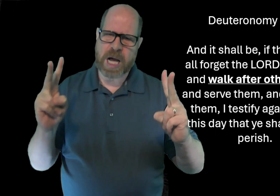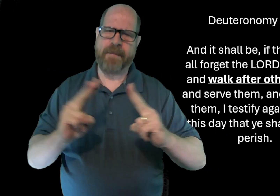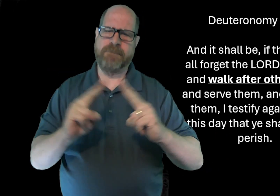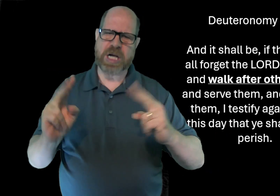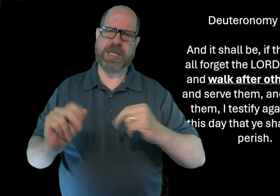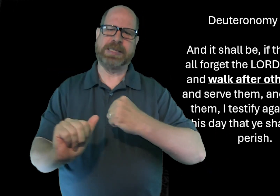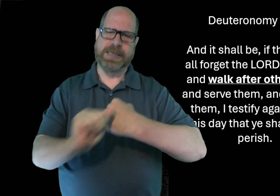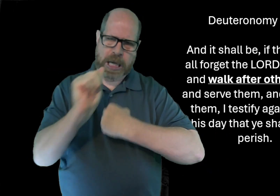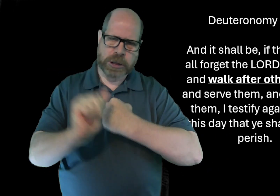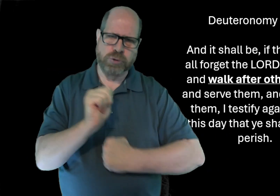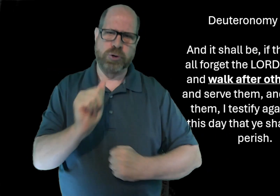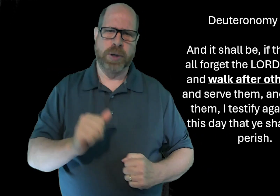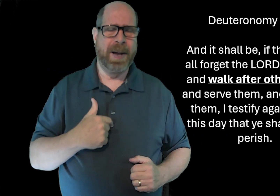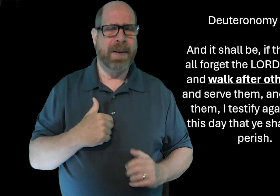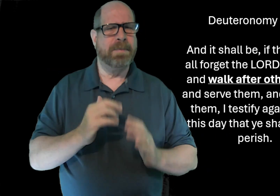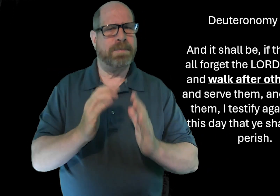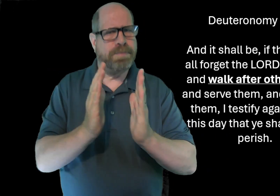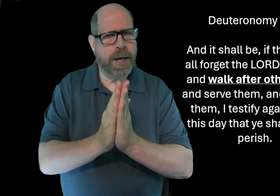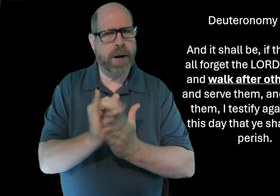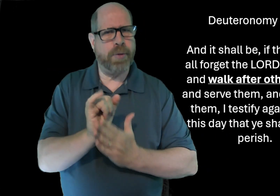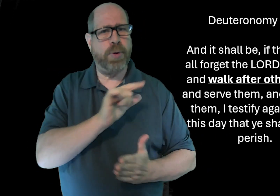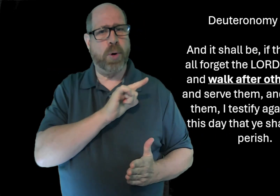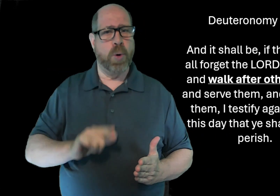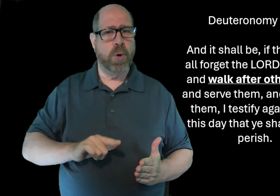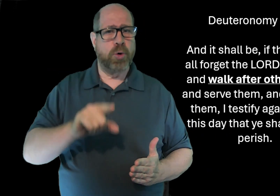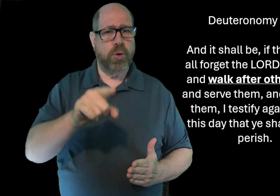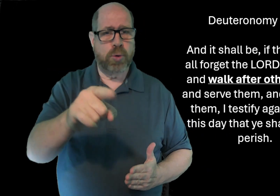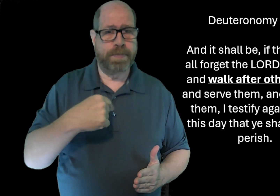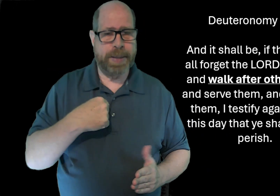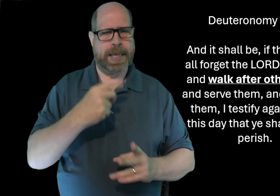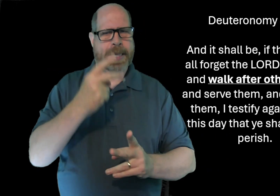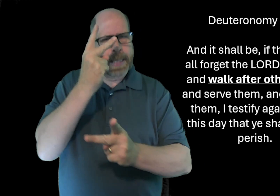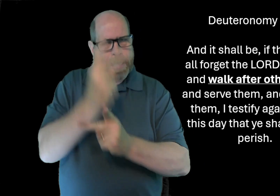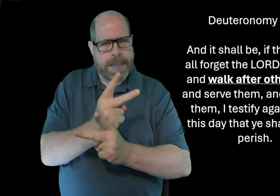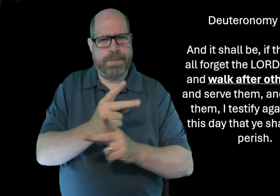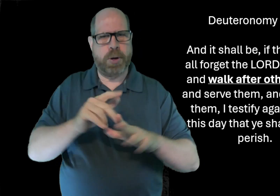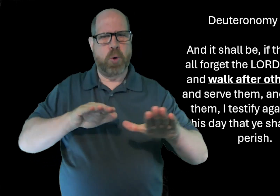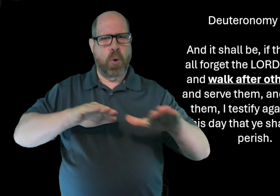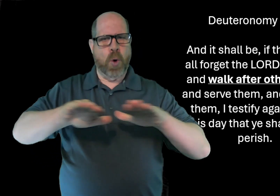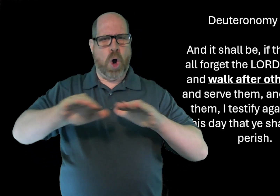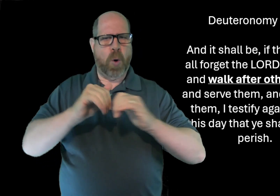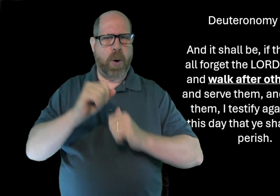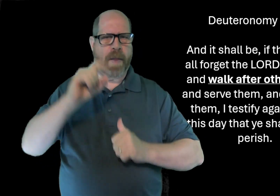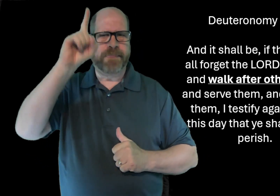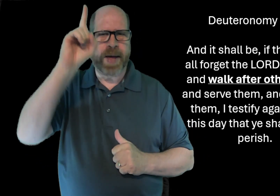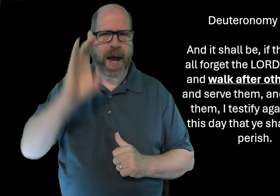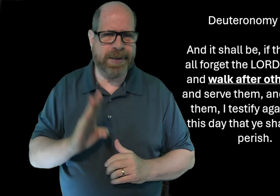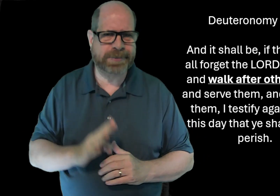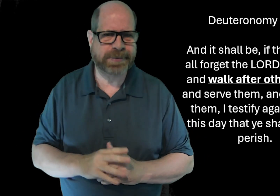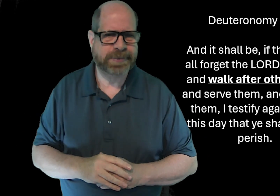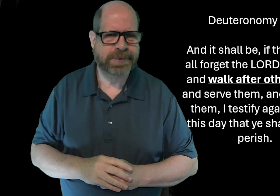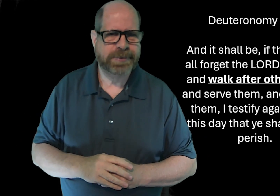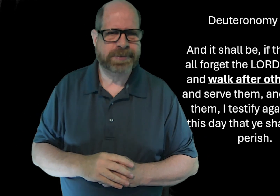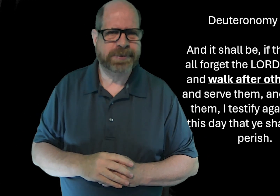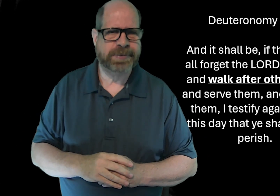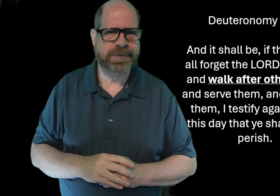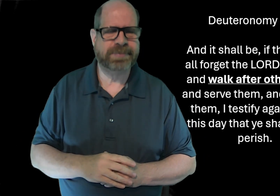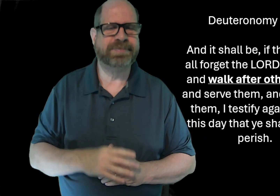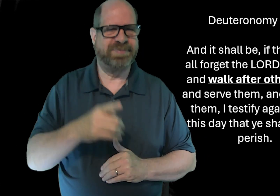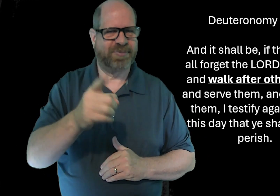It's very, very dangerous. So I pray that the Lord would keep you and me close to him and walking with God.